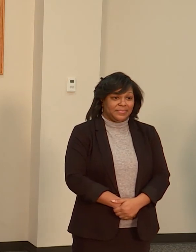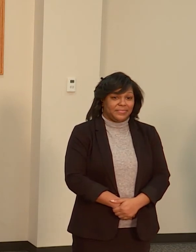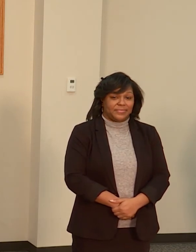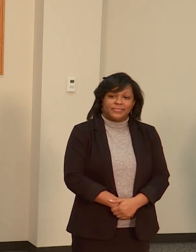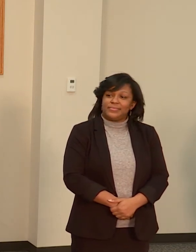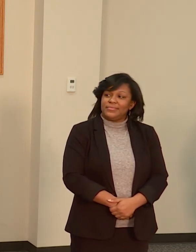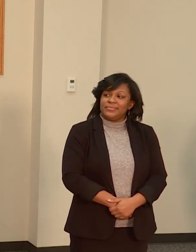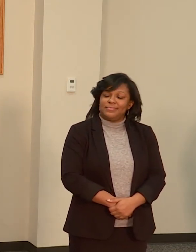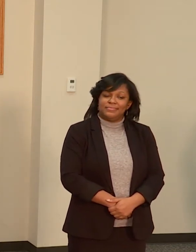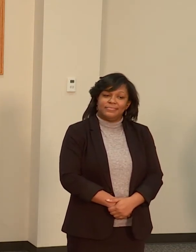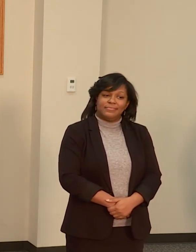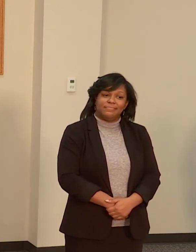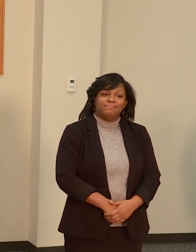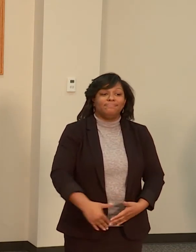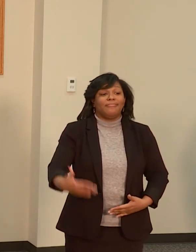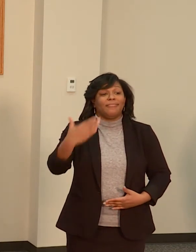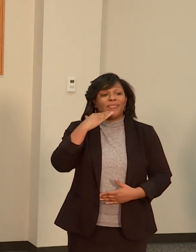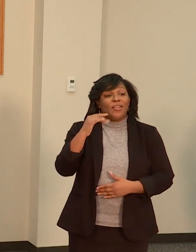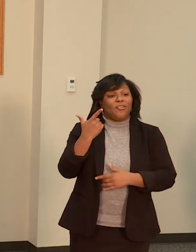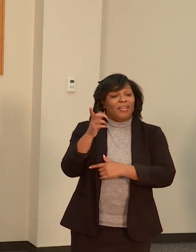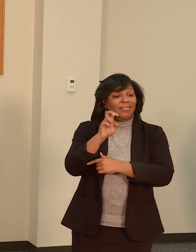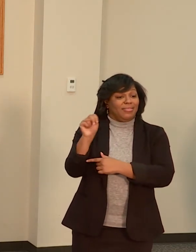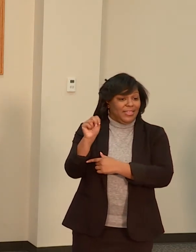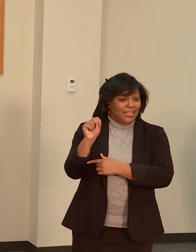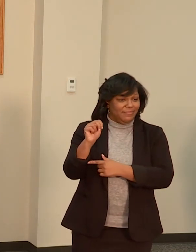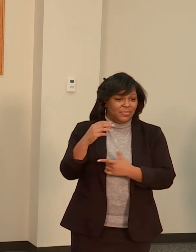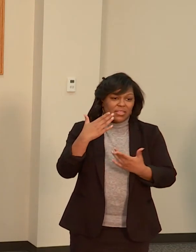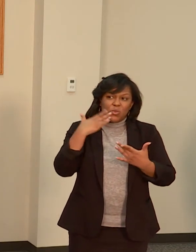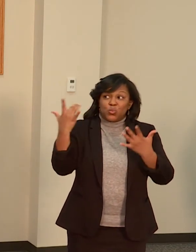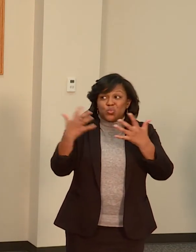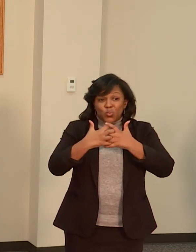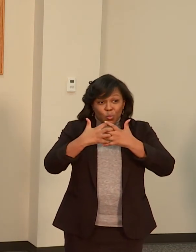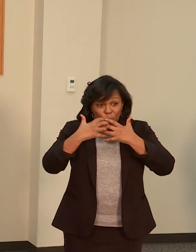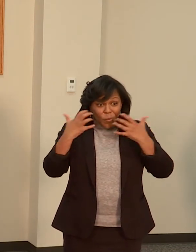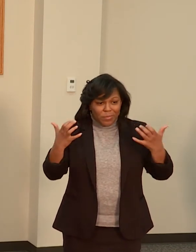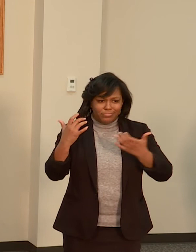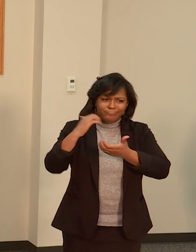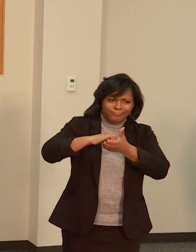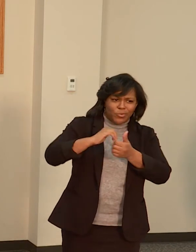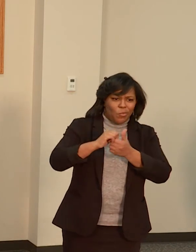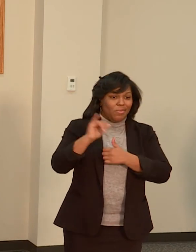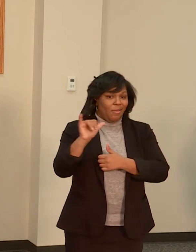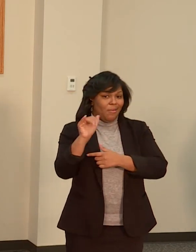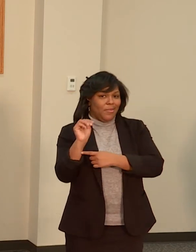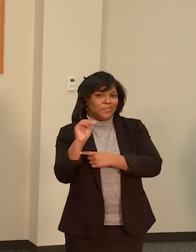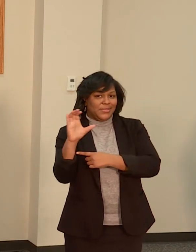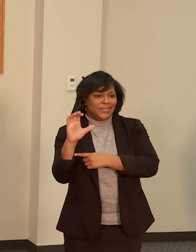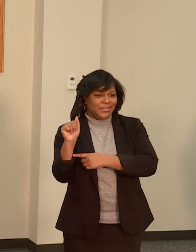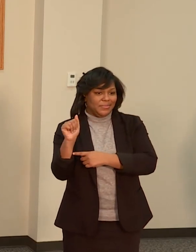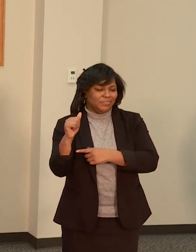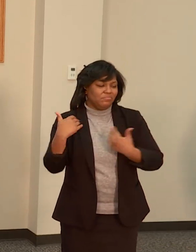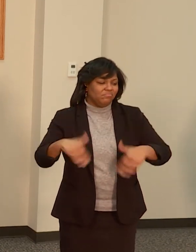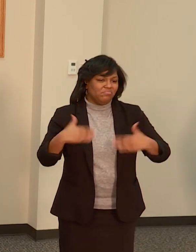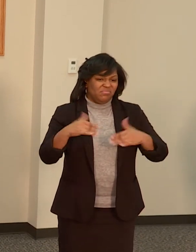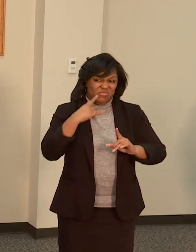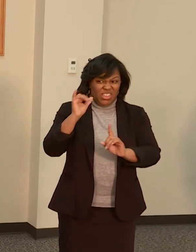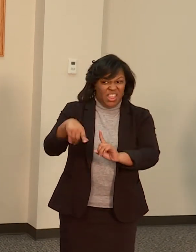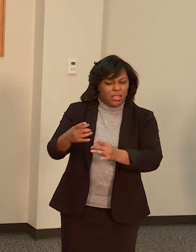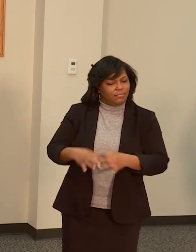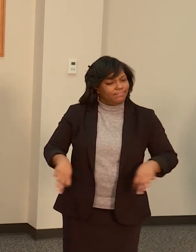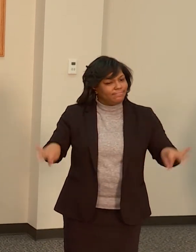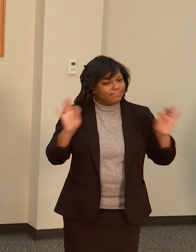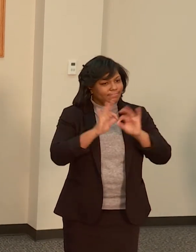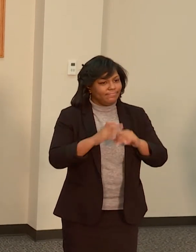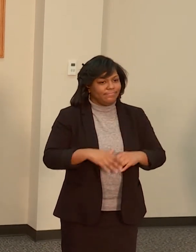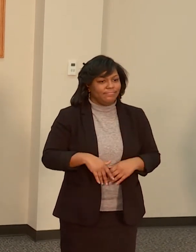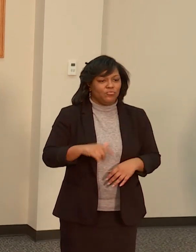Thank you Glenn and thank you so much for the partnership with the YMCA. has been invaluable. Next up is really an